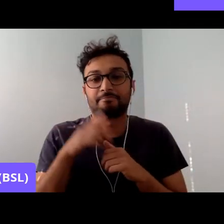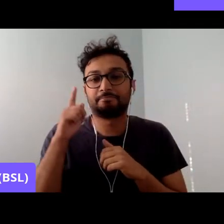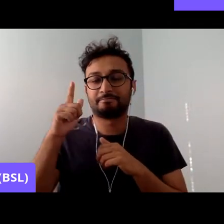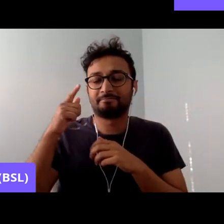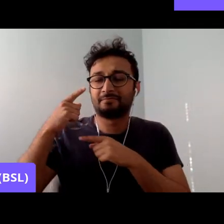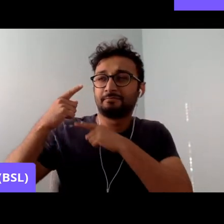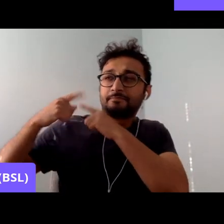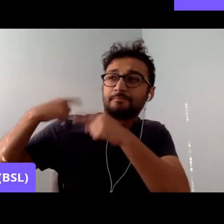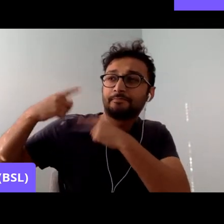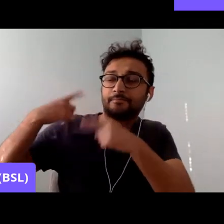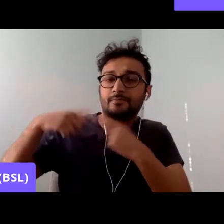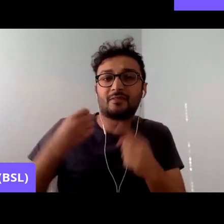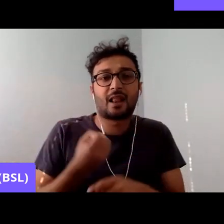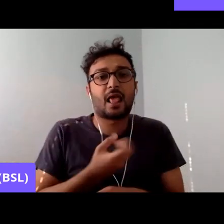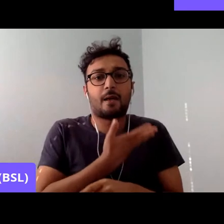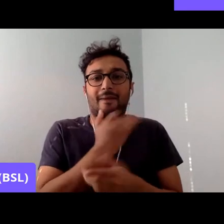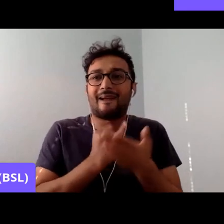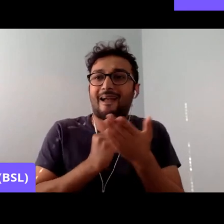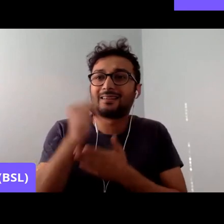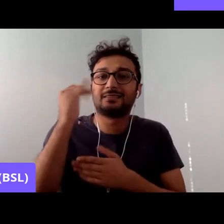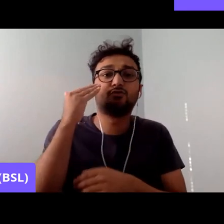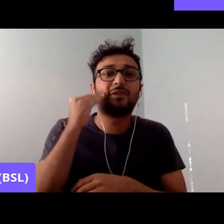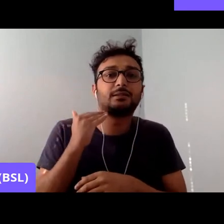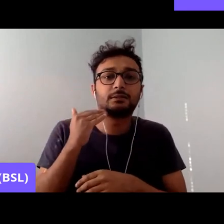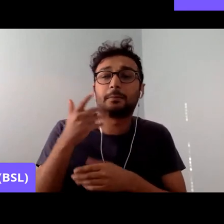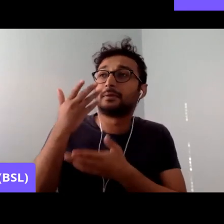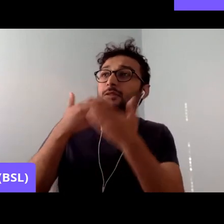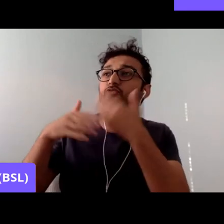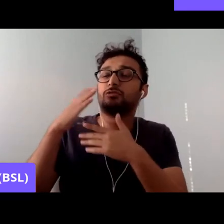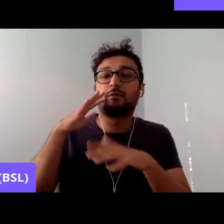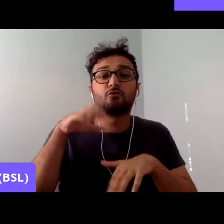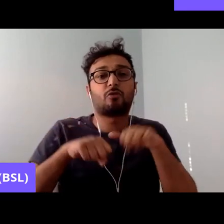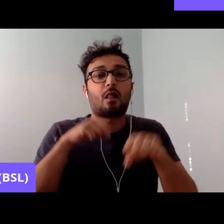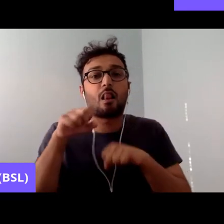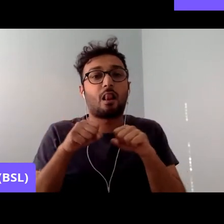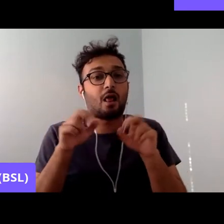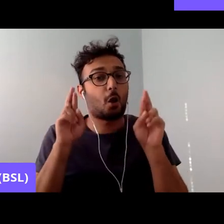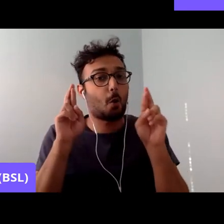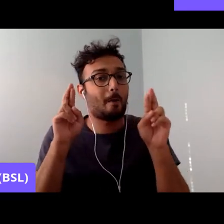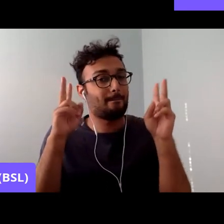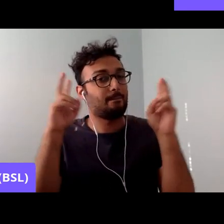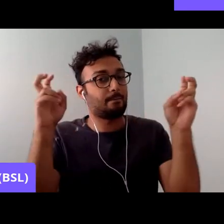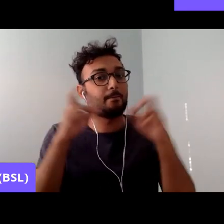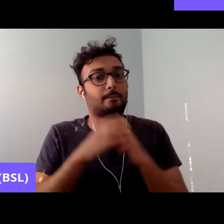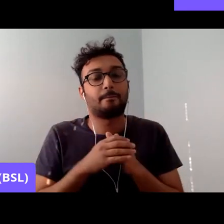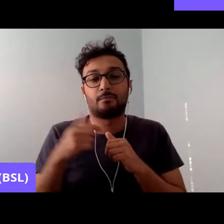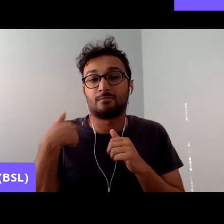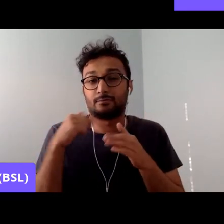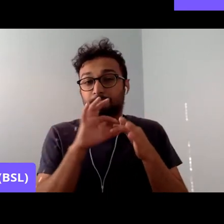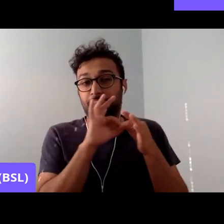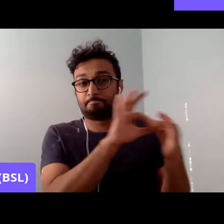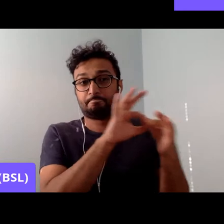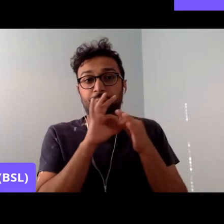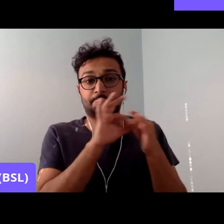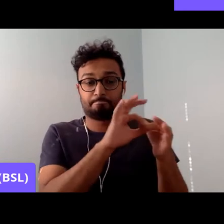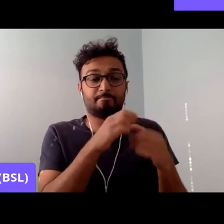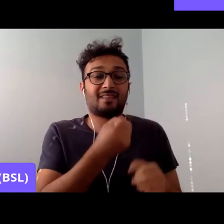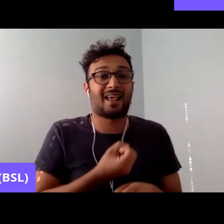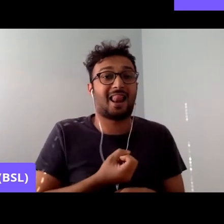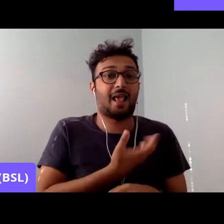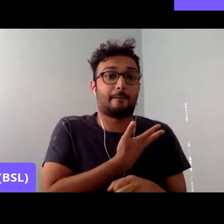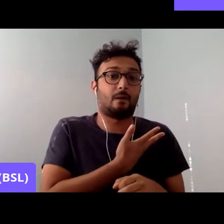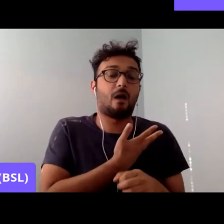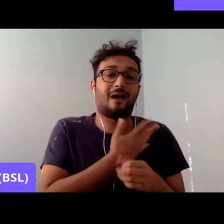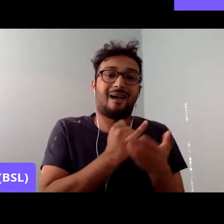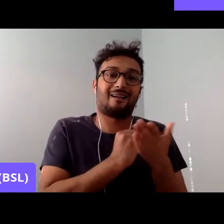Anti-Racism, a history of struggle and hope. This is a joint collaboration between Labour Against Racism